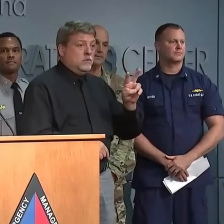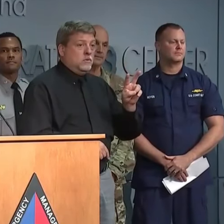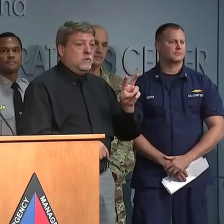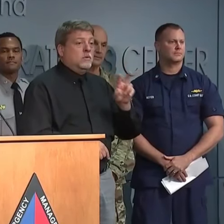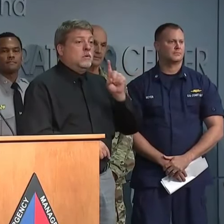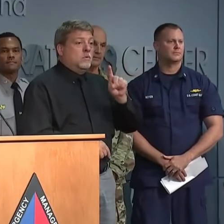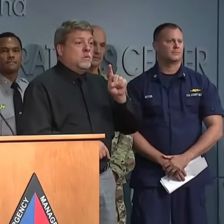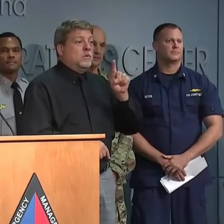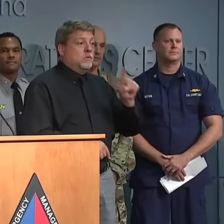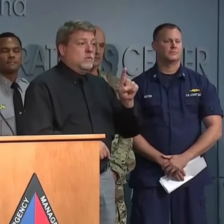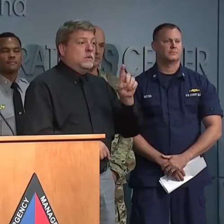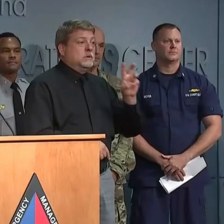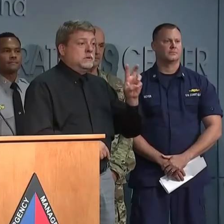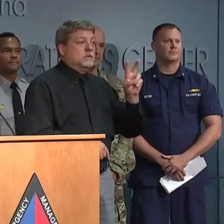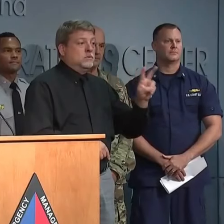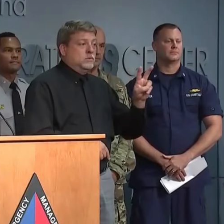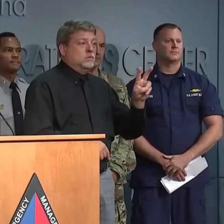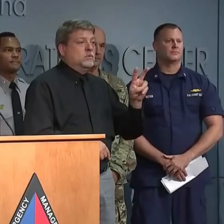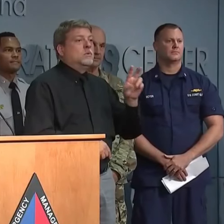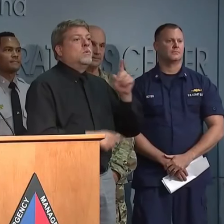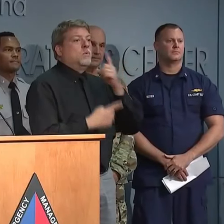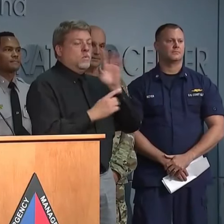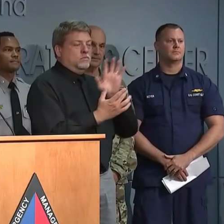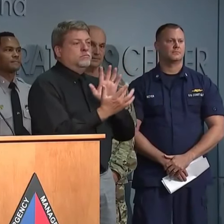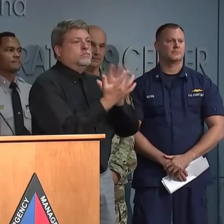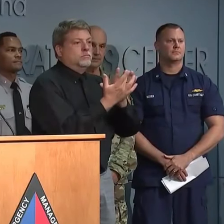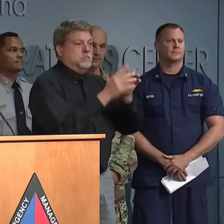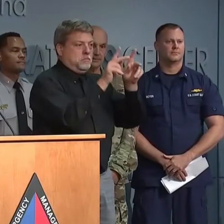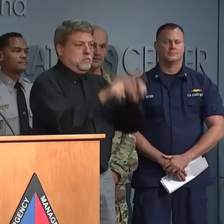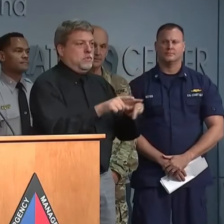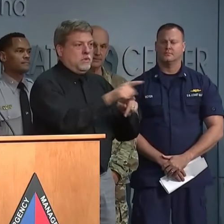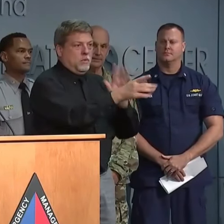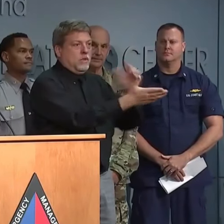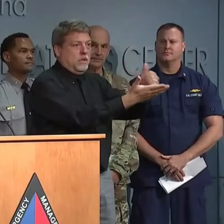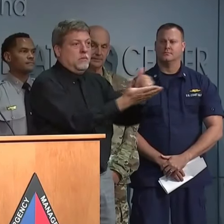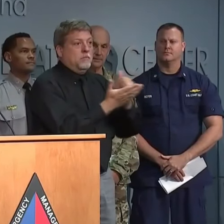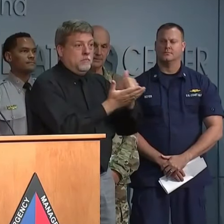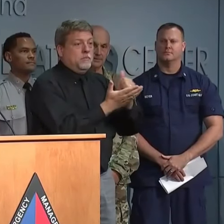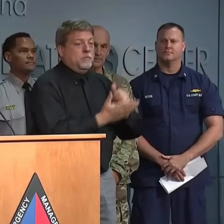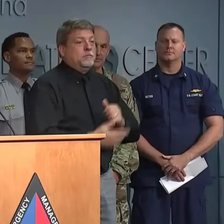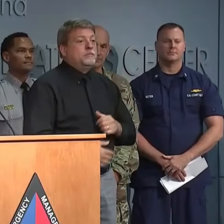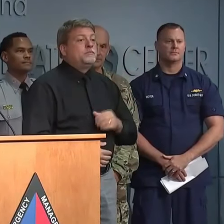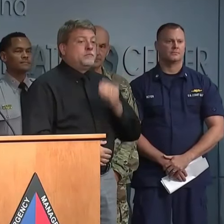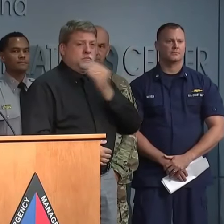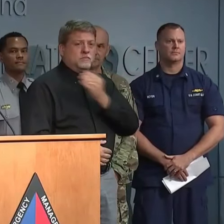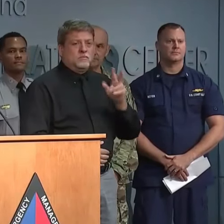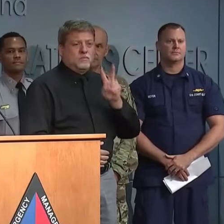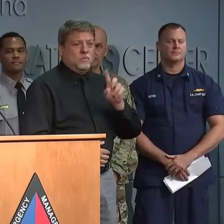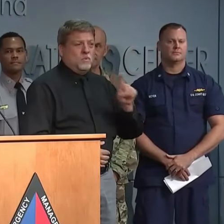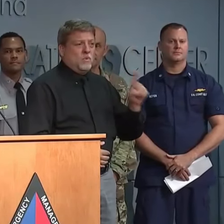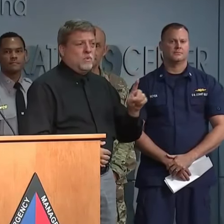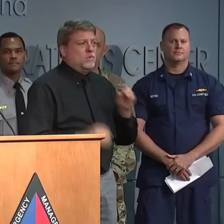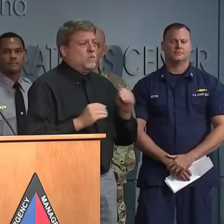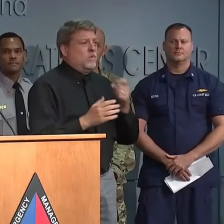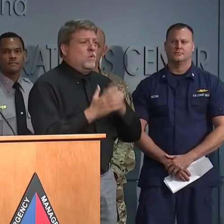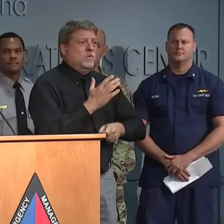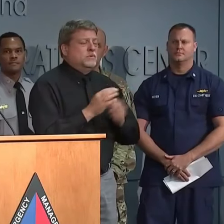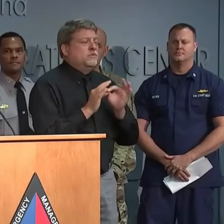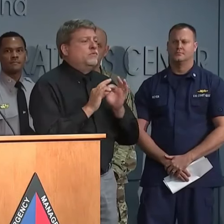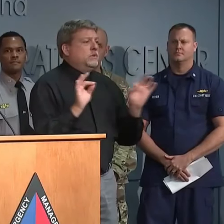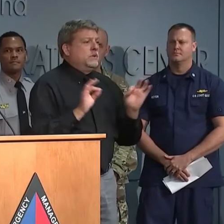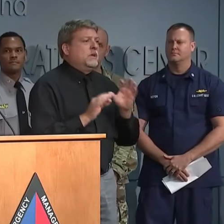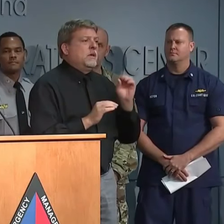-1162 to reach someone to assist you. 2-1-1, by the way, is free, confidential